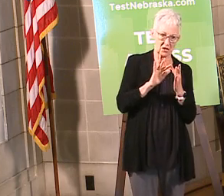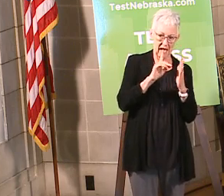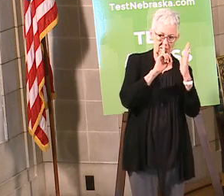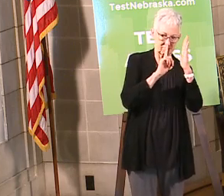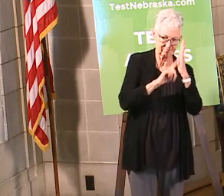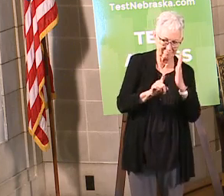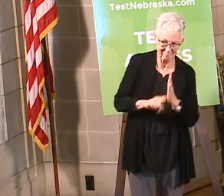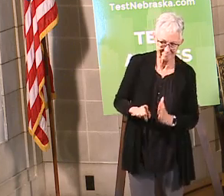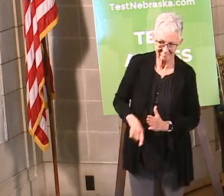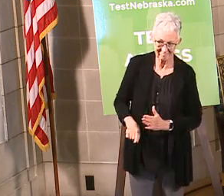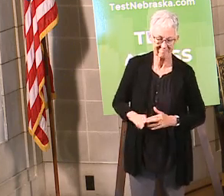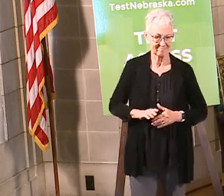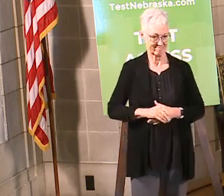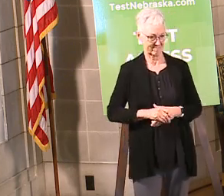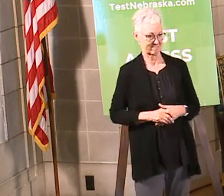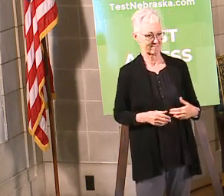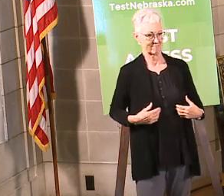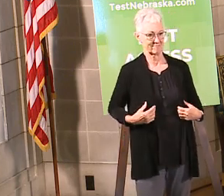Martha.